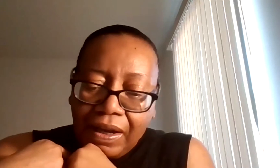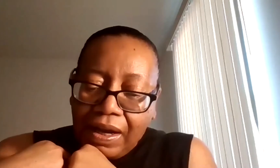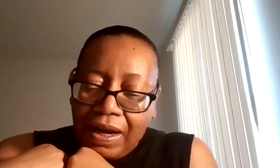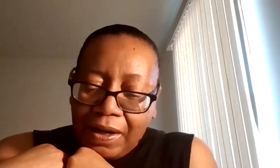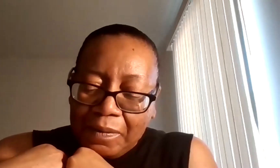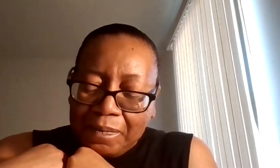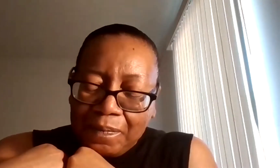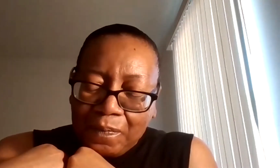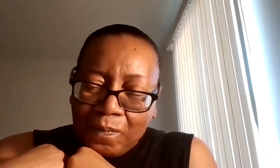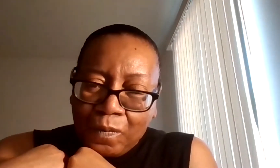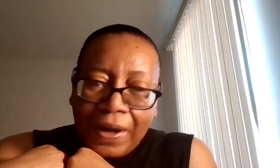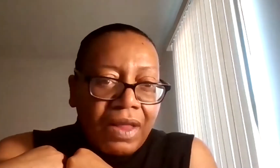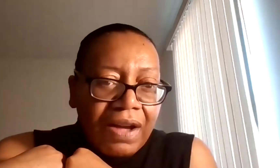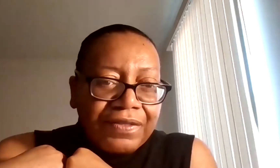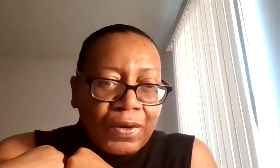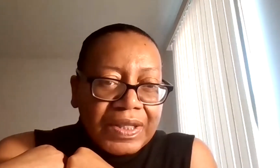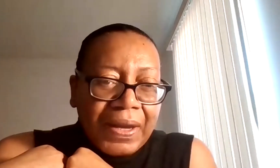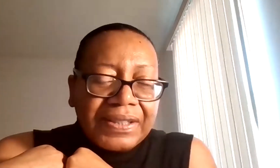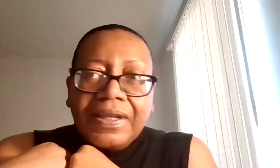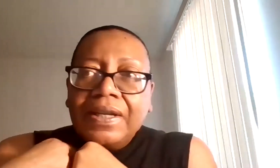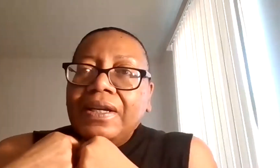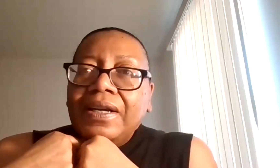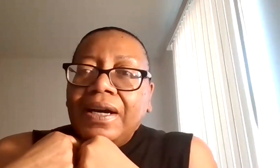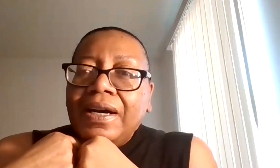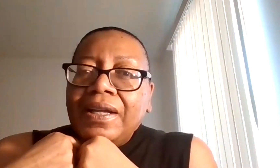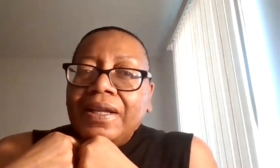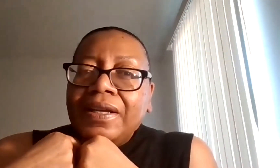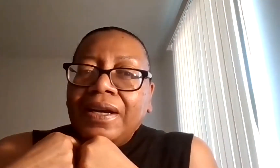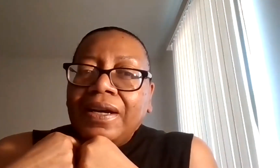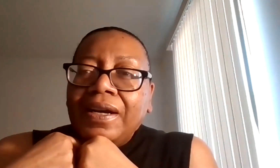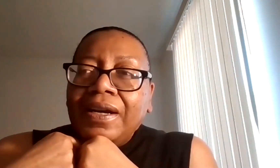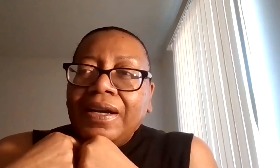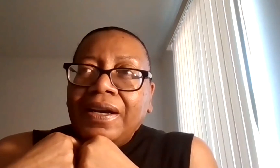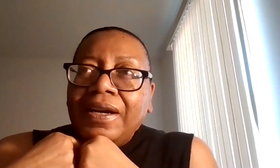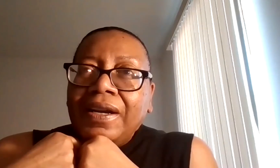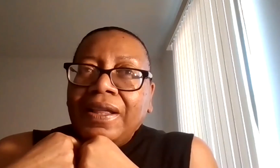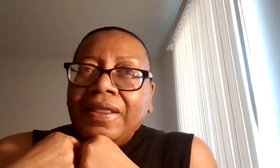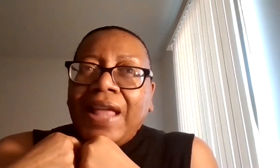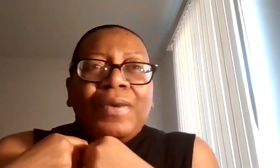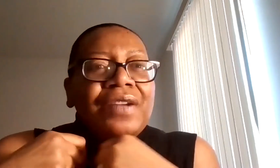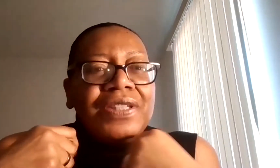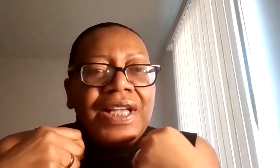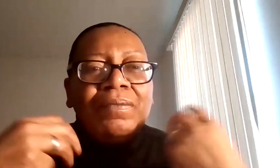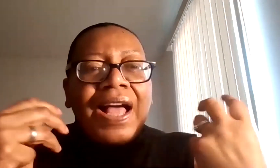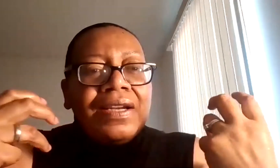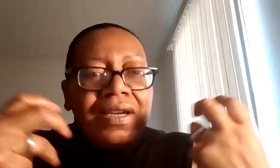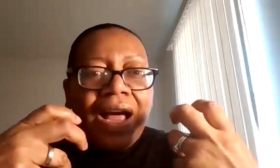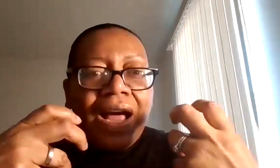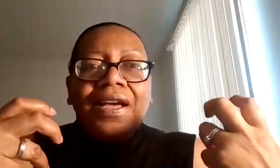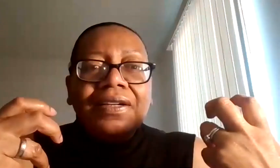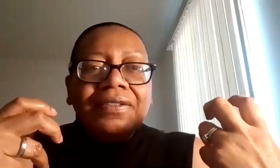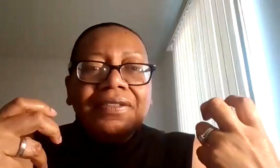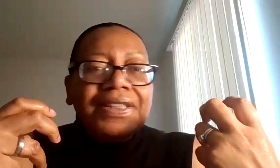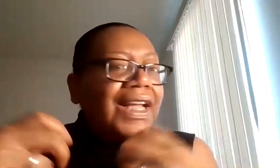with law enforcement, they would have seemed like